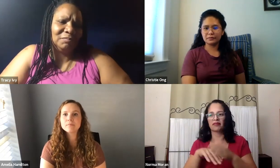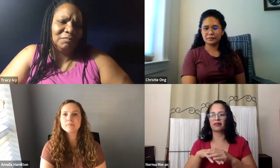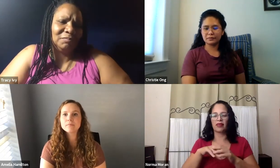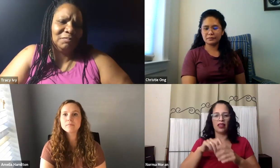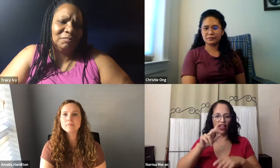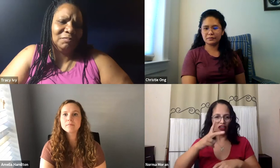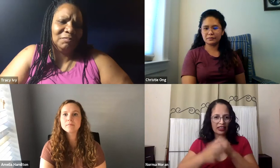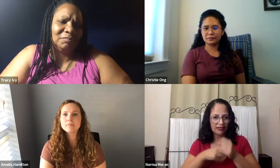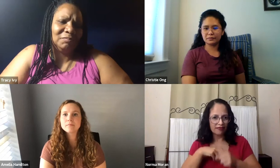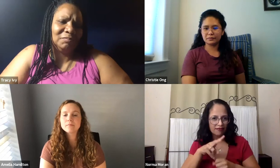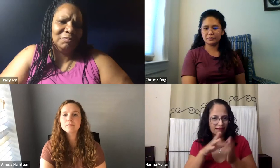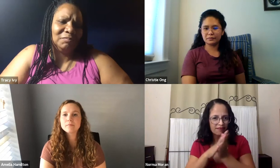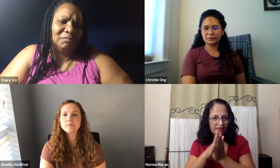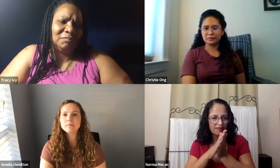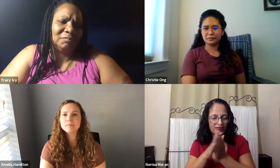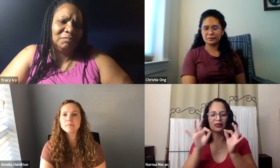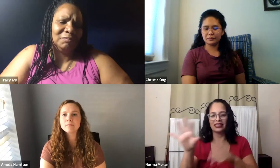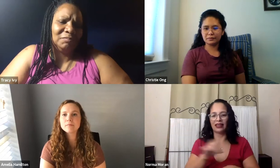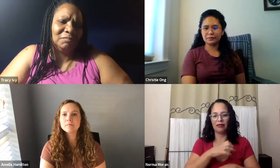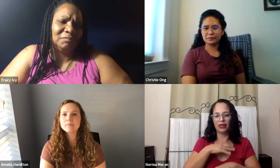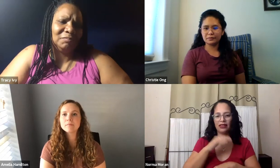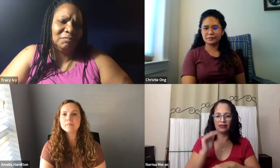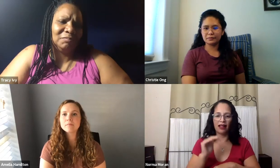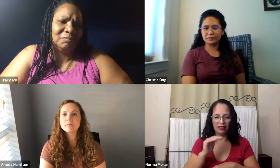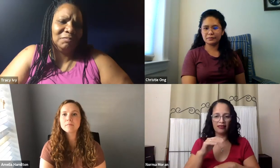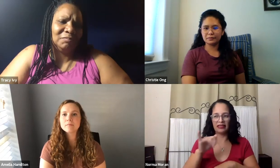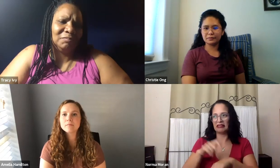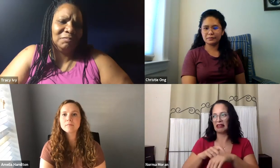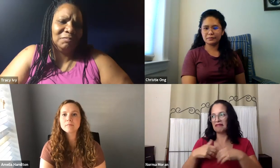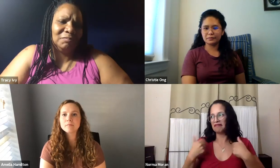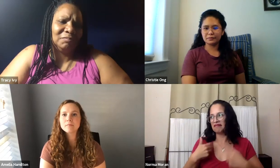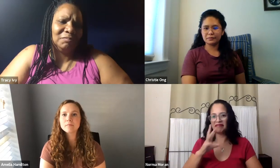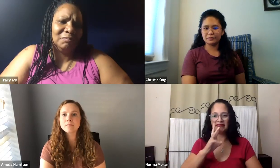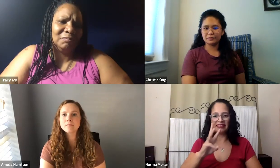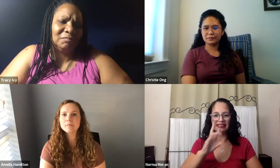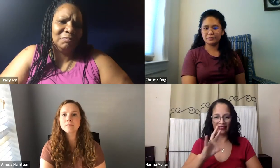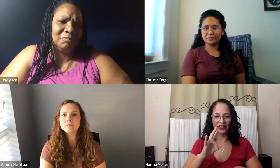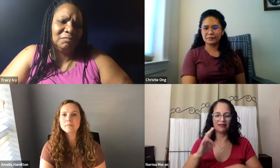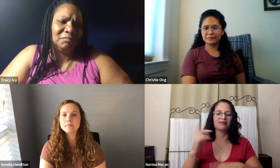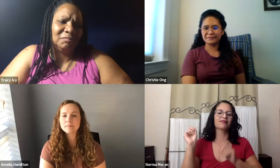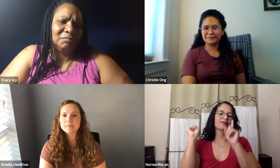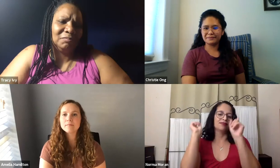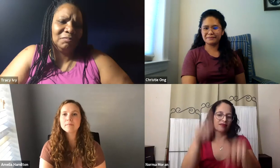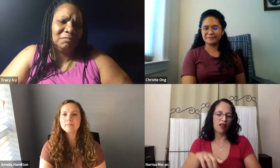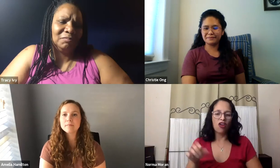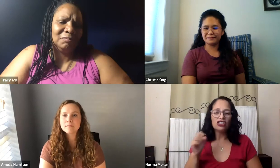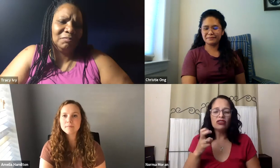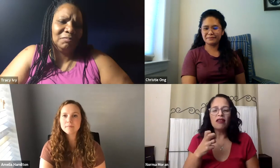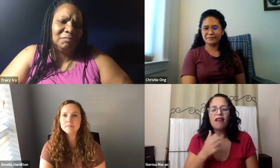And that was going on for a few years. The third year, I felt a little bit more motivated and I thought, okay, I can take my child. They were, I think they're about six or